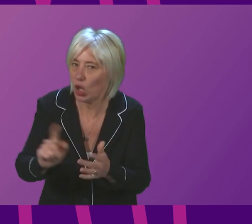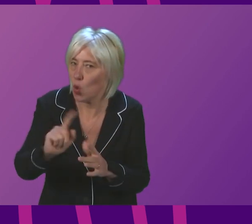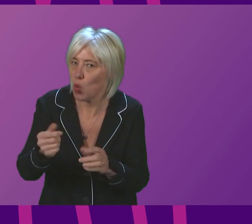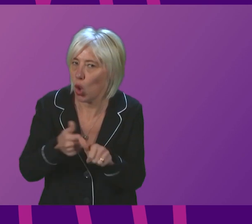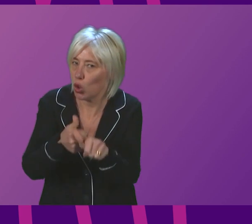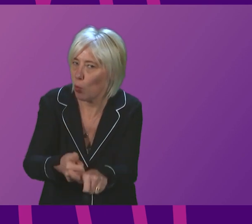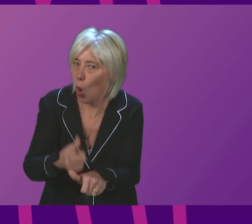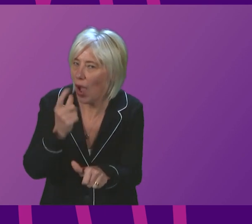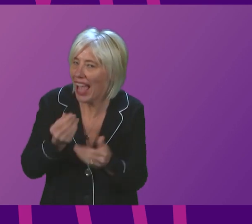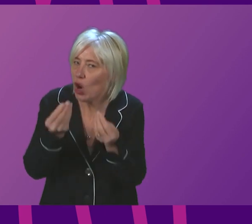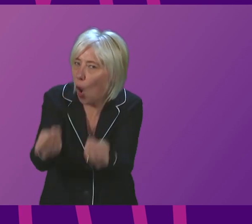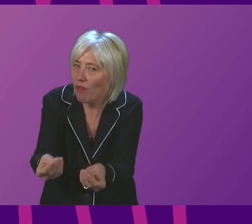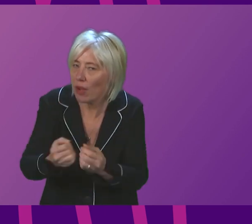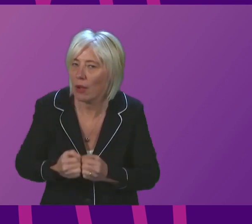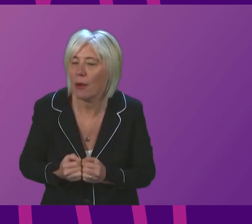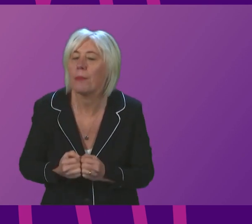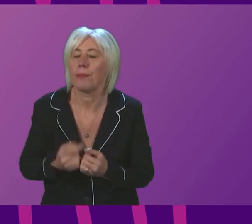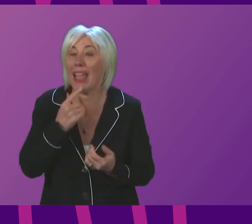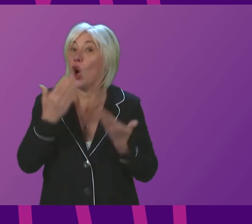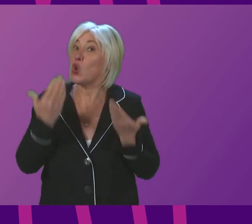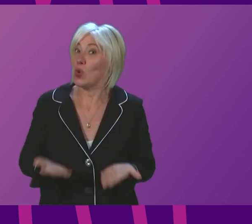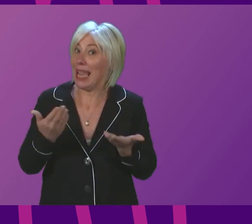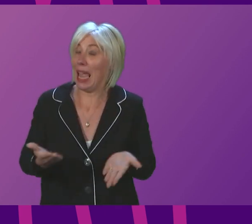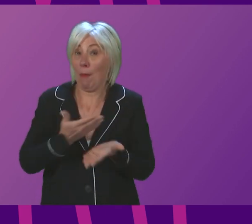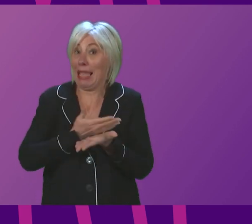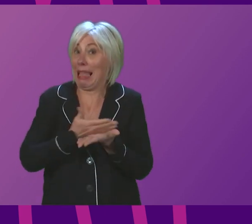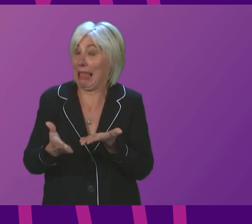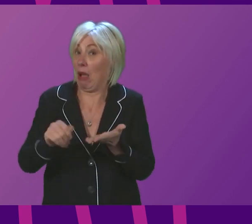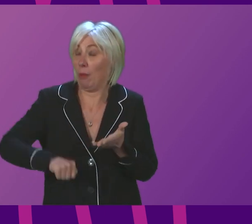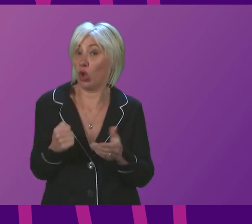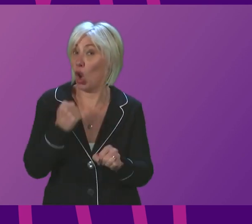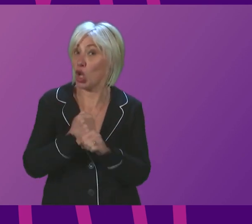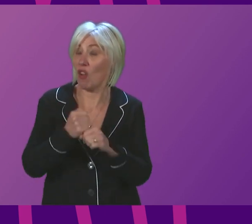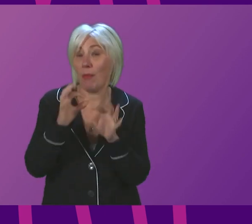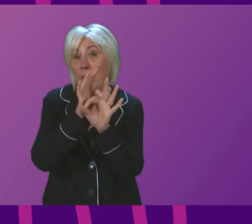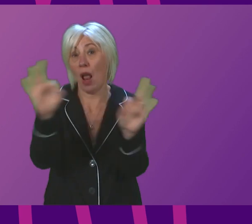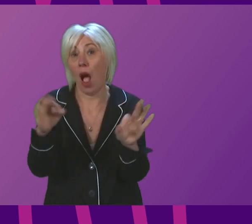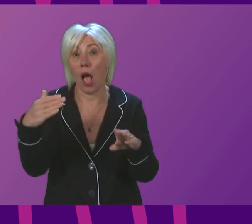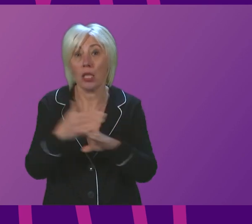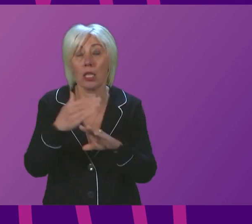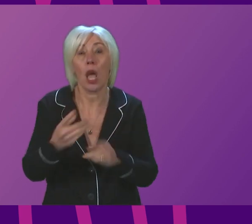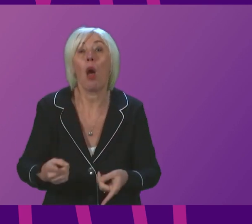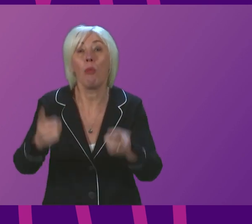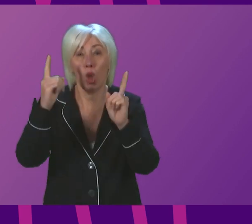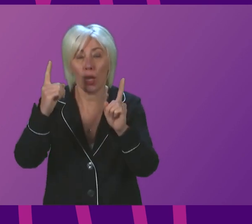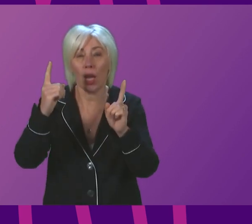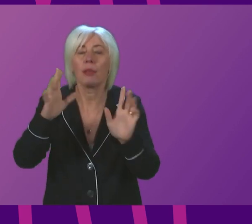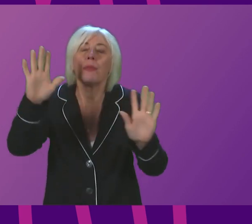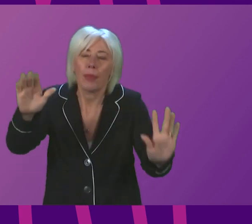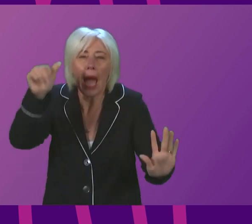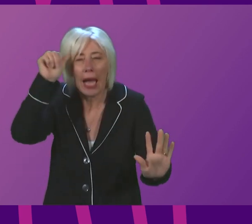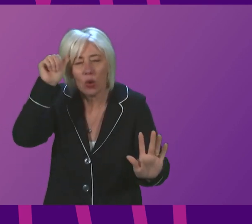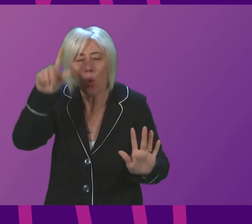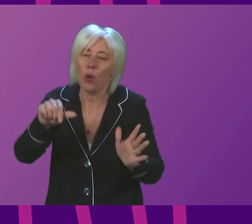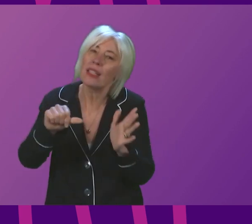Minister. I am making very clear today what the government is asking of employers. mean, don't get me wrong, I understand how